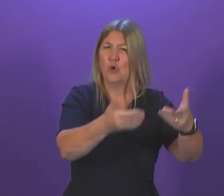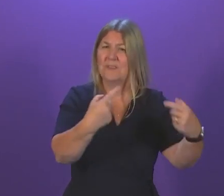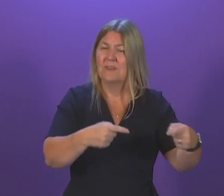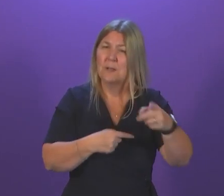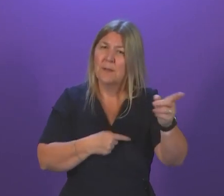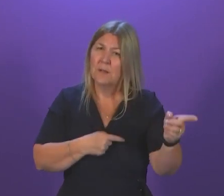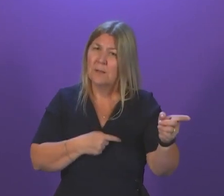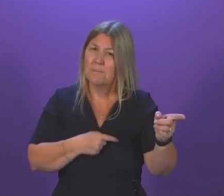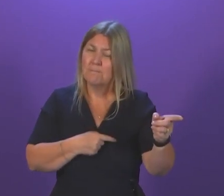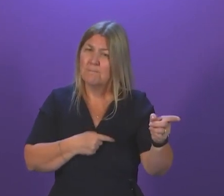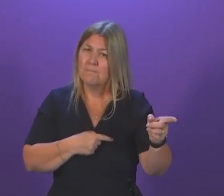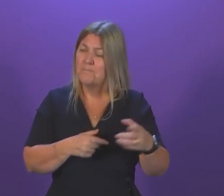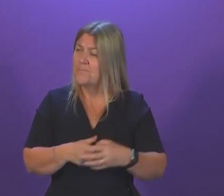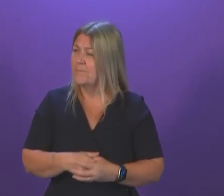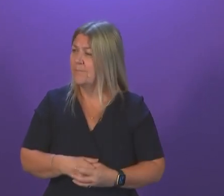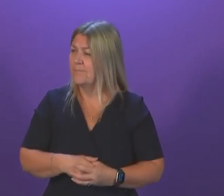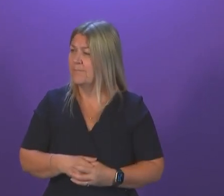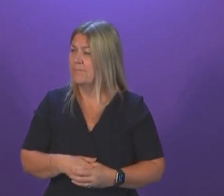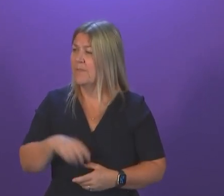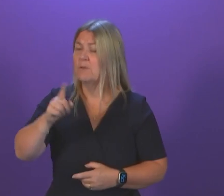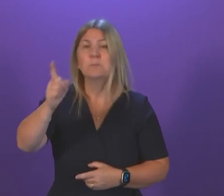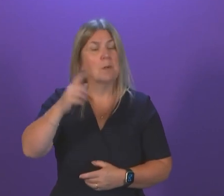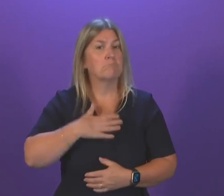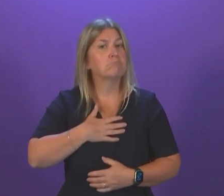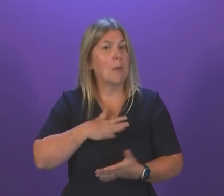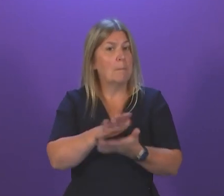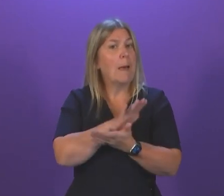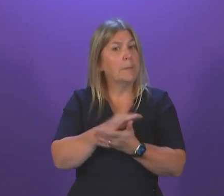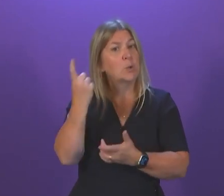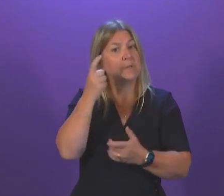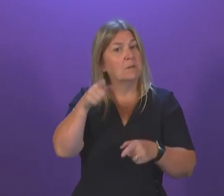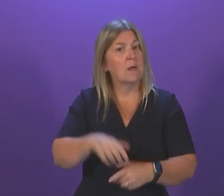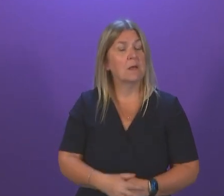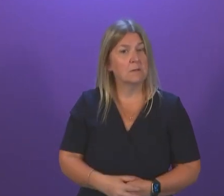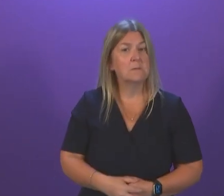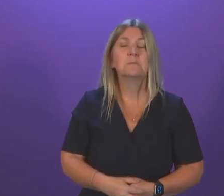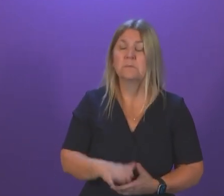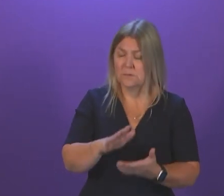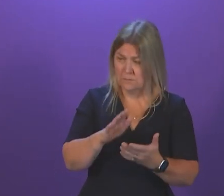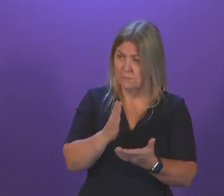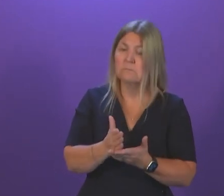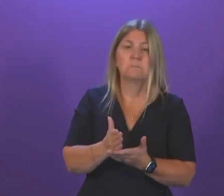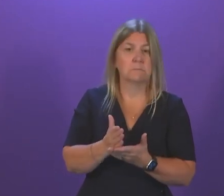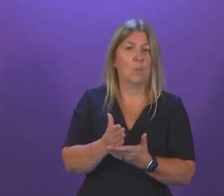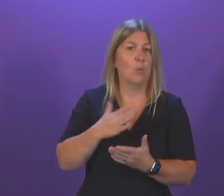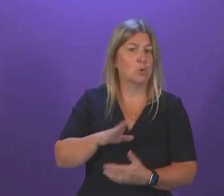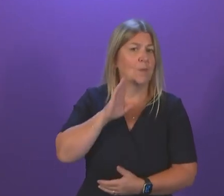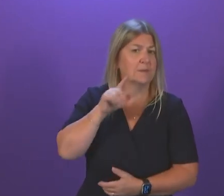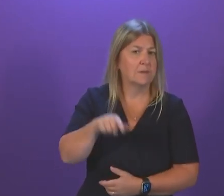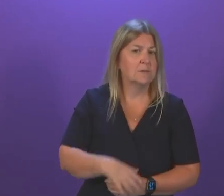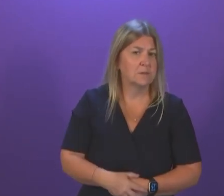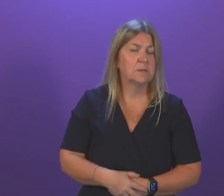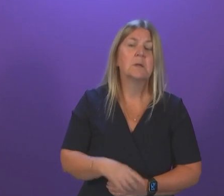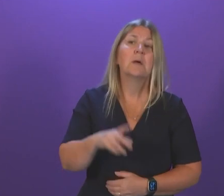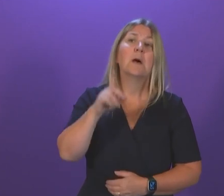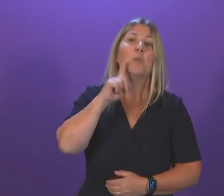I'm very happy to give that consideration. I think it's important to say we do listen and have listened on this. The Women's Health Plan, which